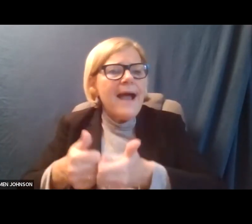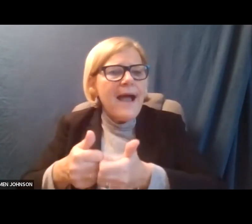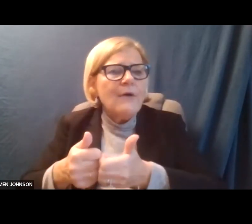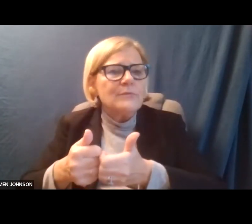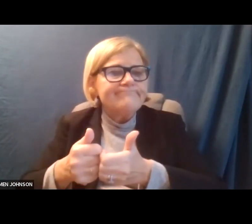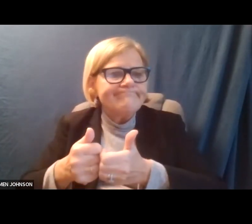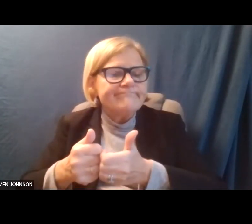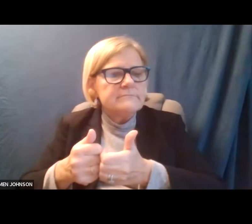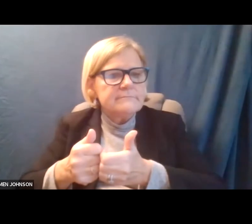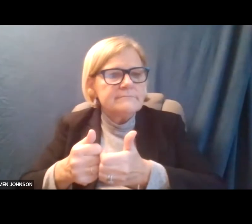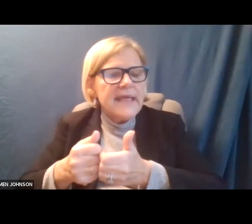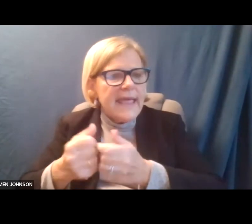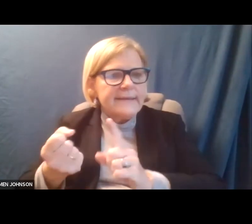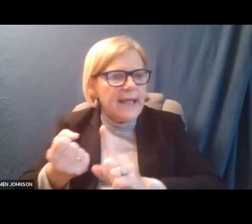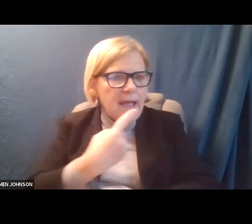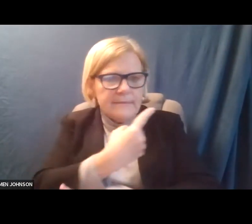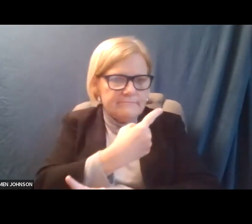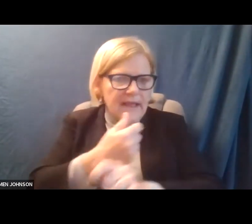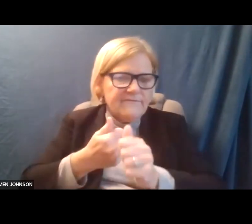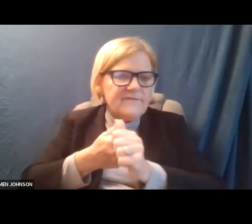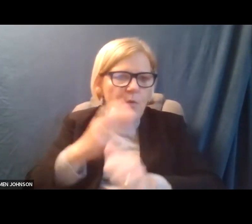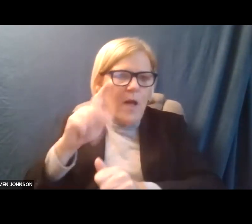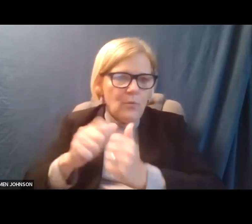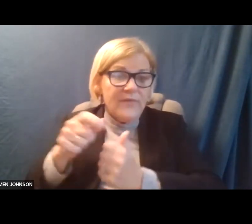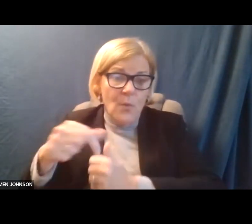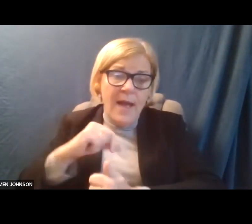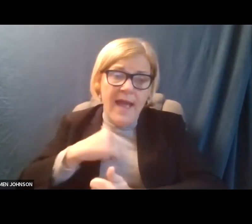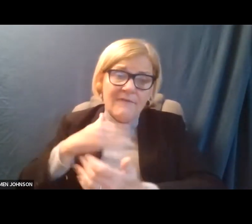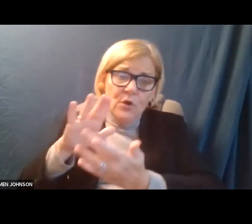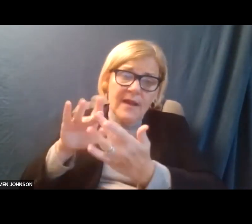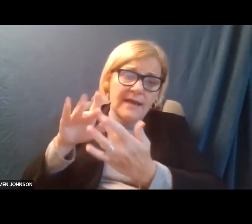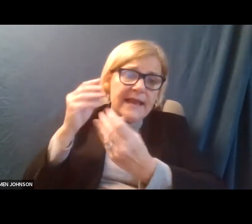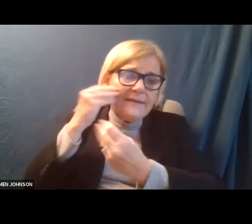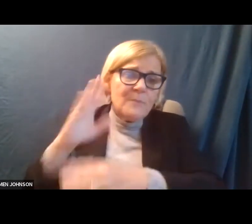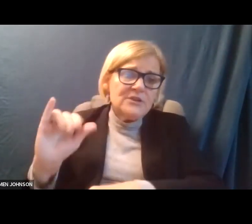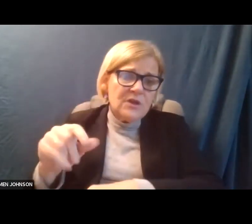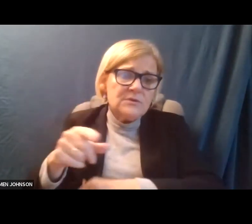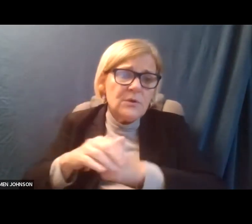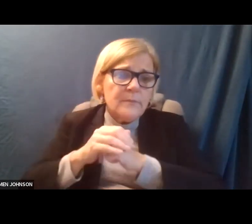derailed and follow up with you. And I have your contact information also.